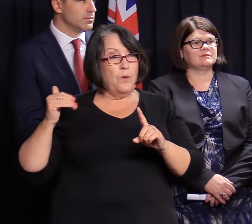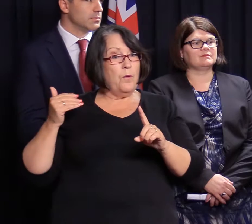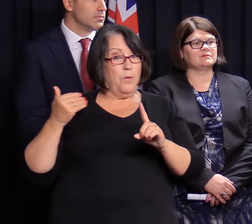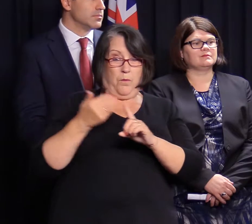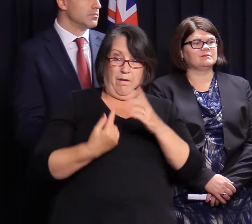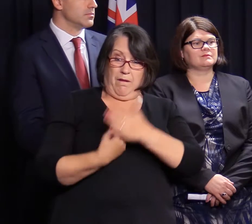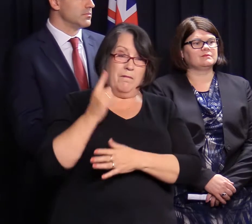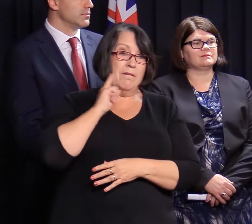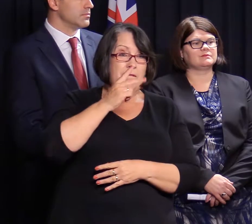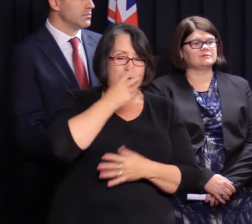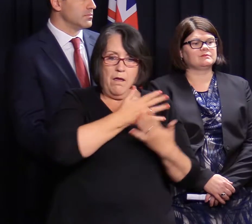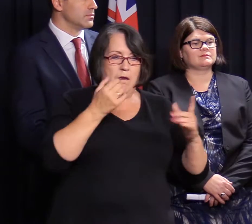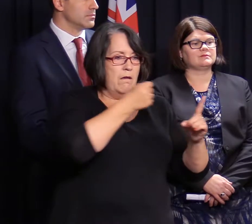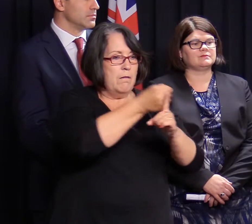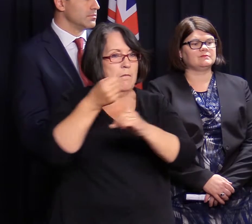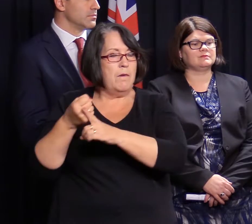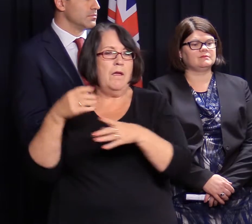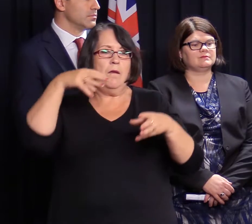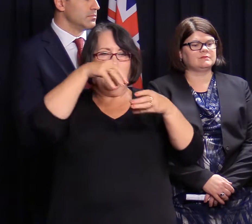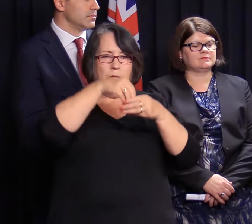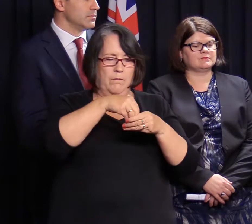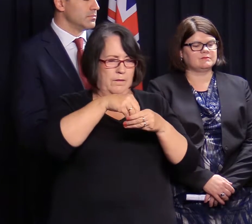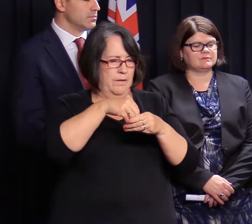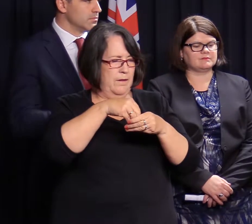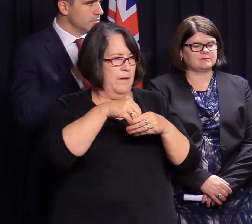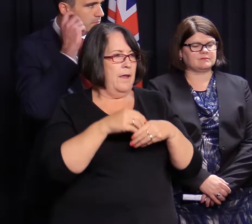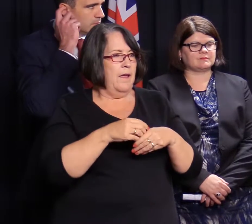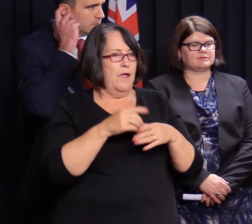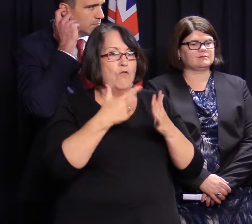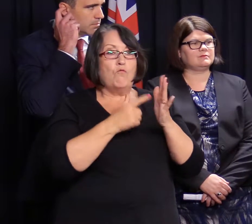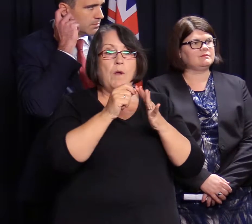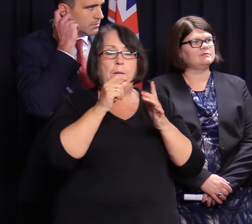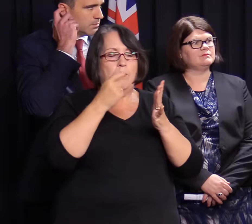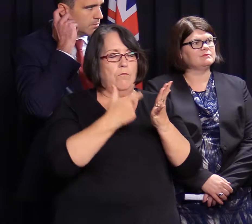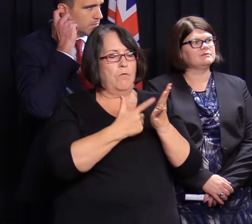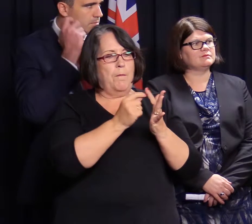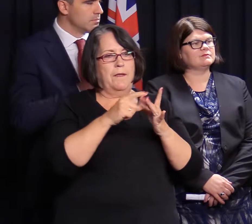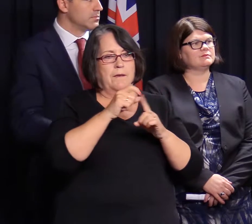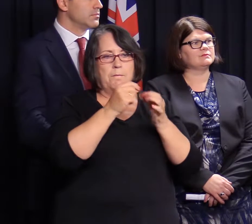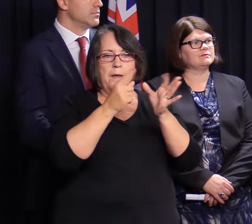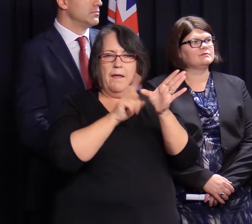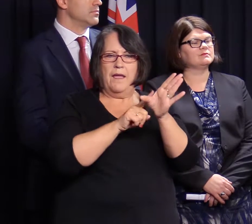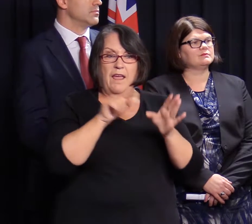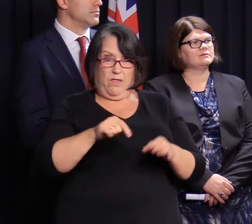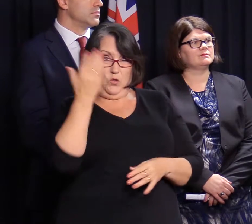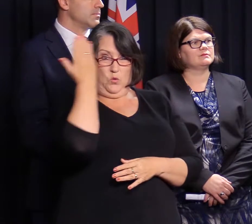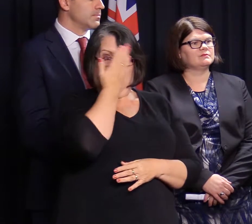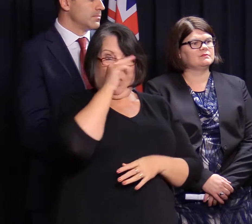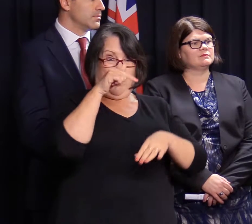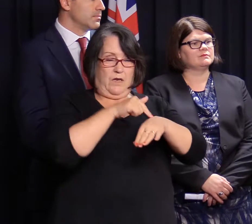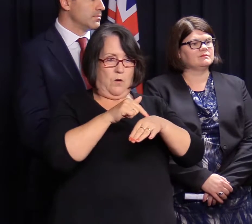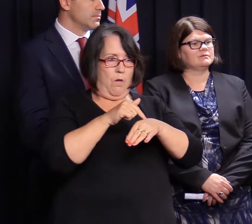number of other impacts including the impact down at Rapid Bay where for a short period of time the school was